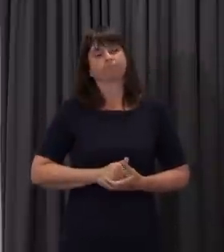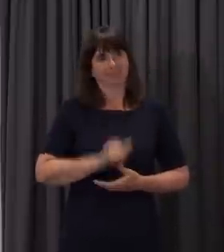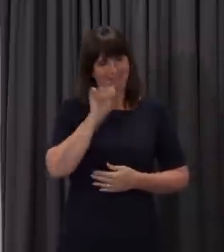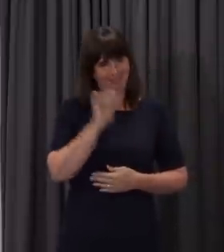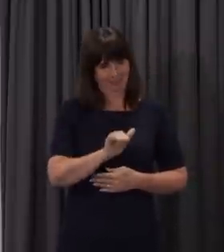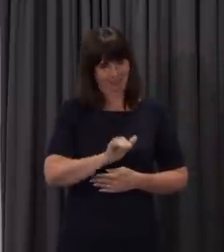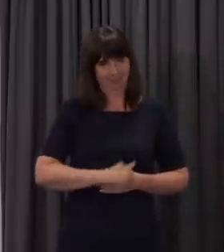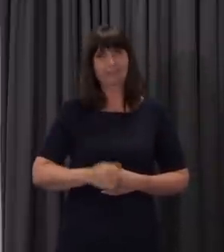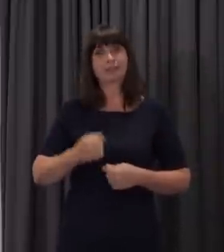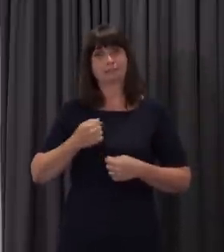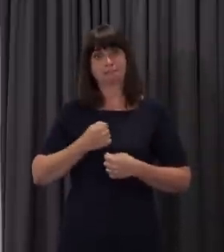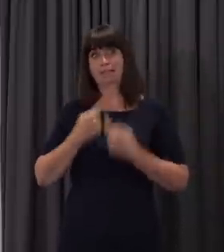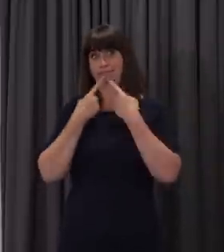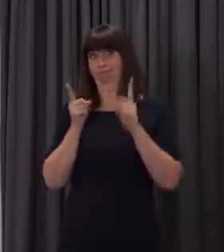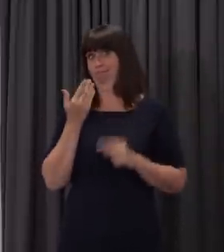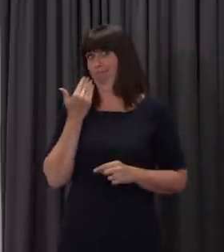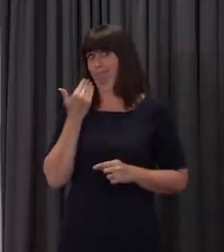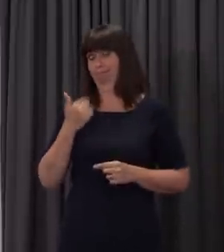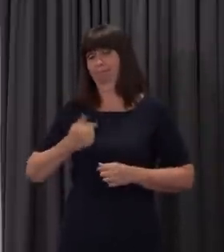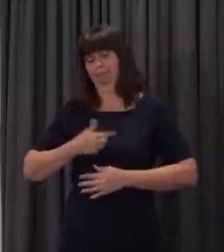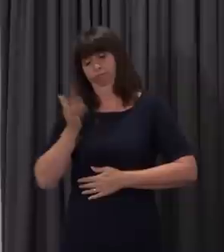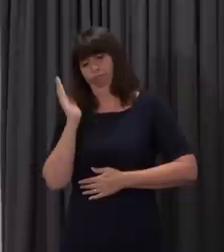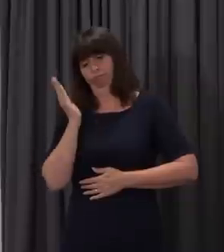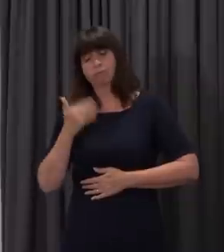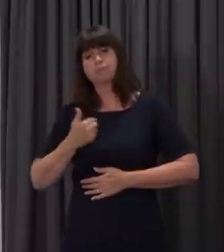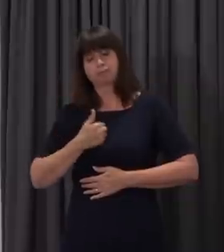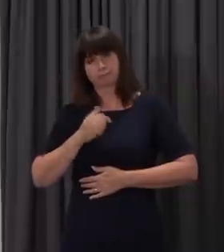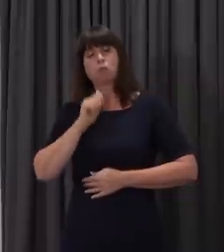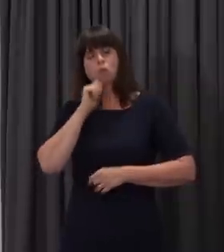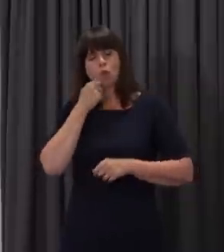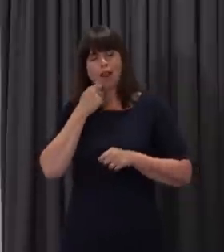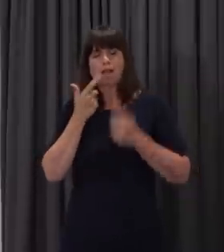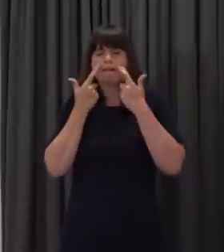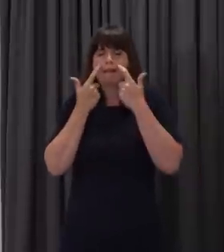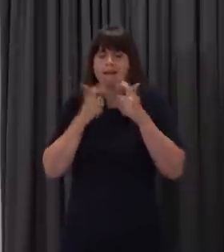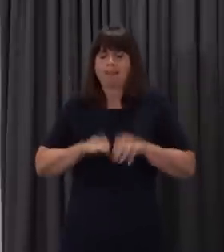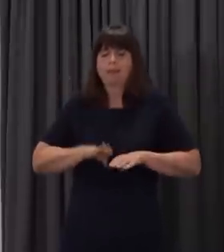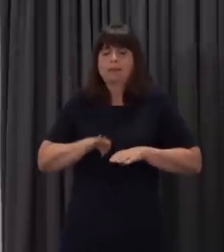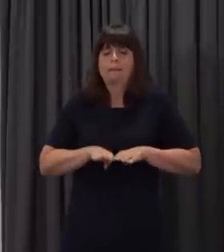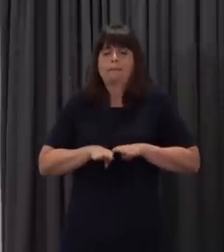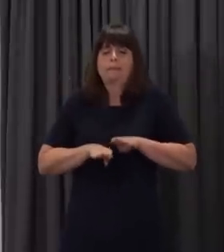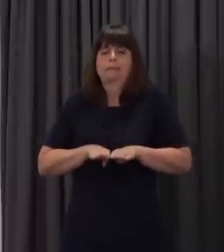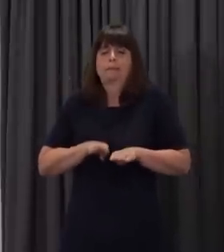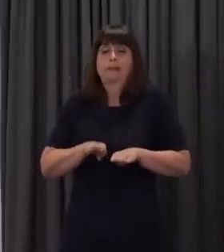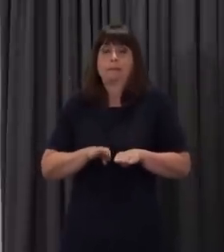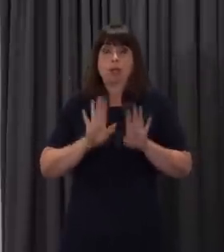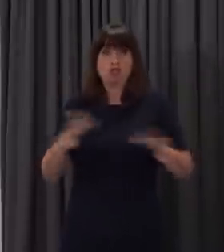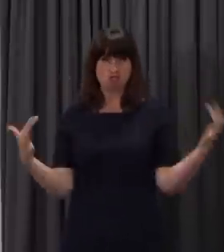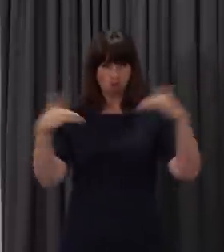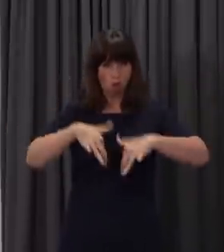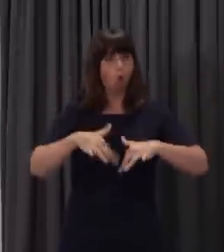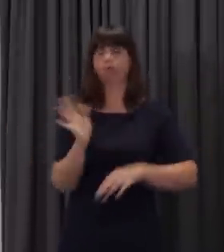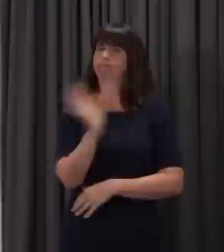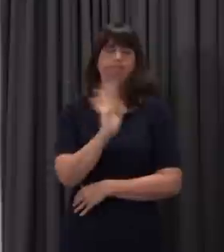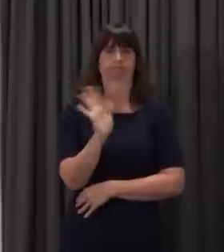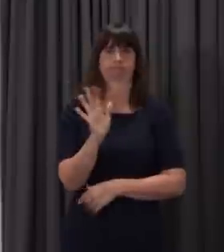outlined in my statement, Beth-Anne, we will be moving very cautiously, limiting the number of children that